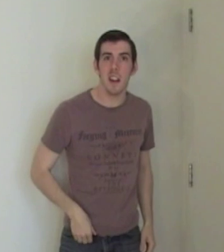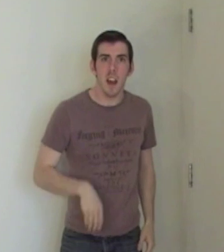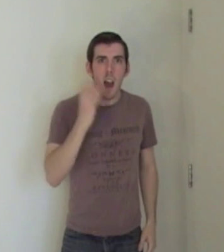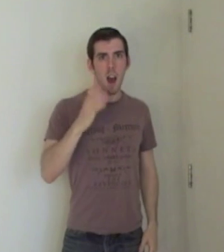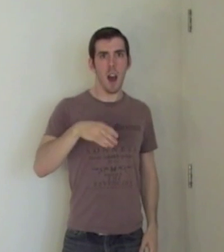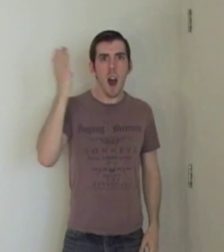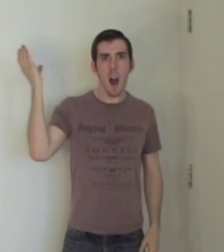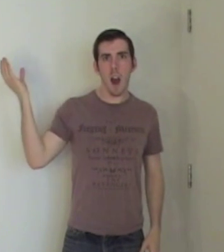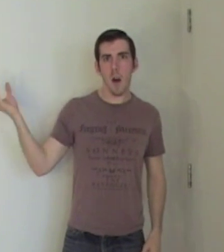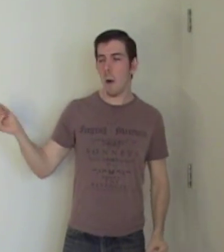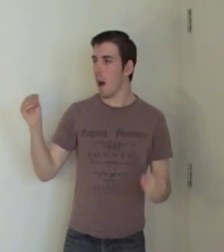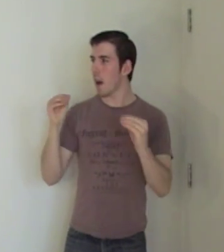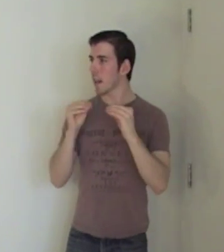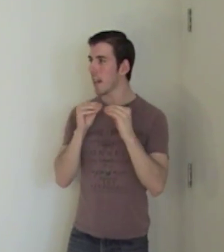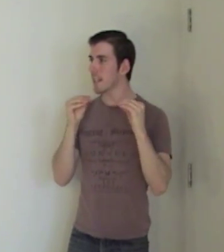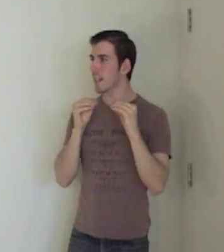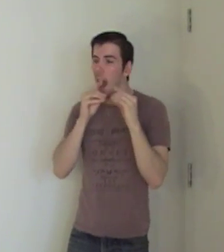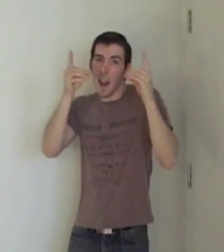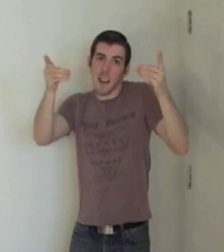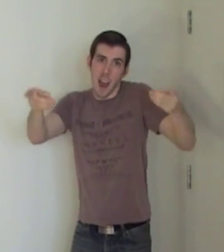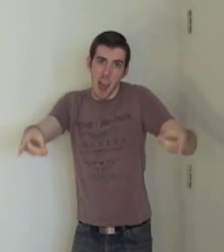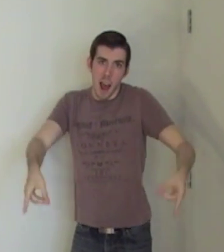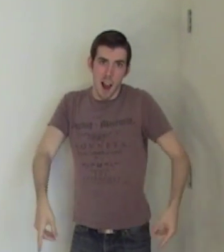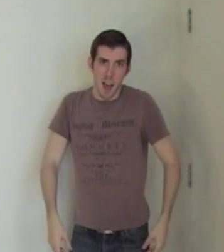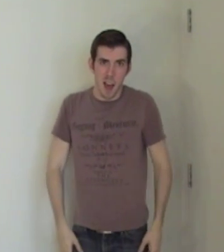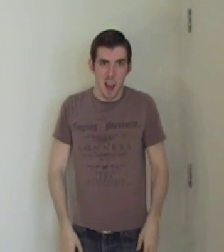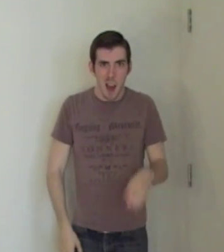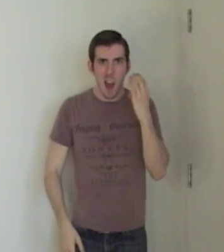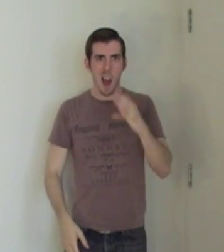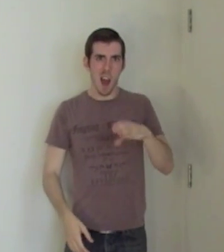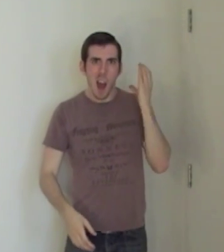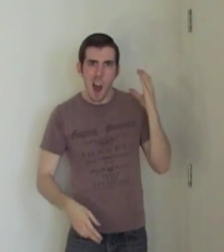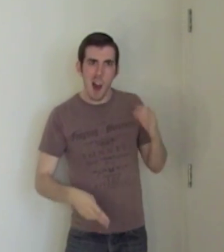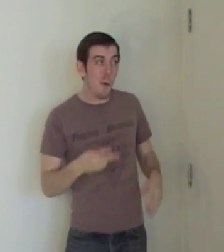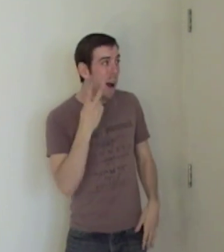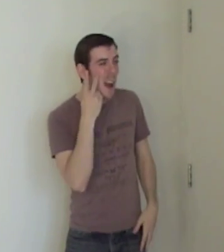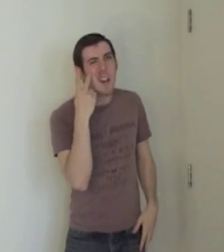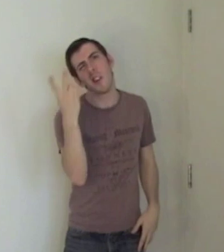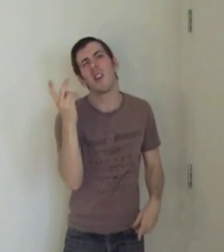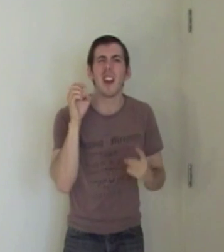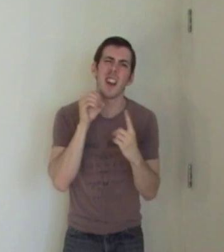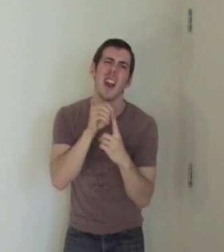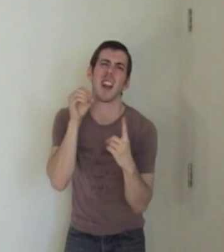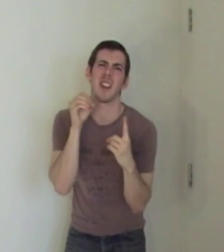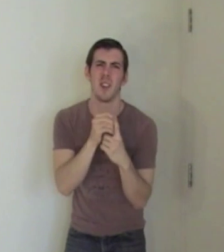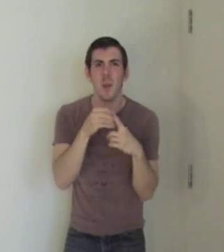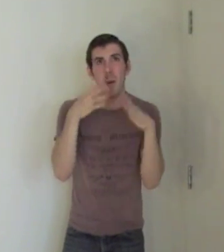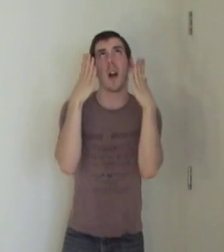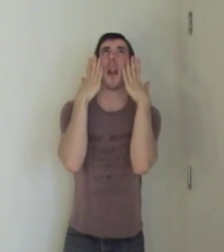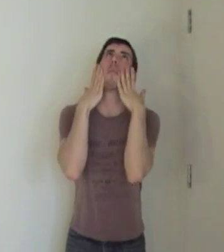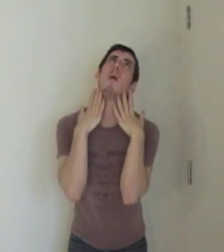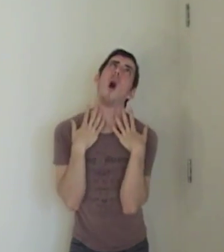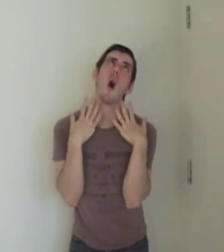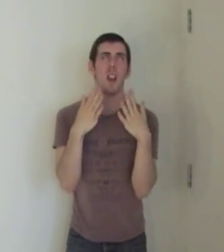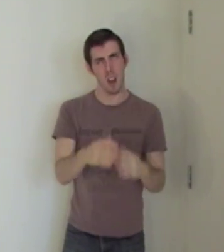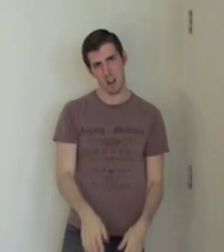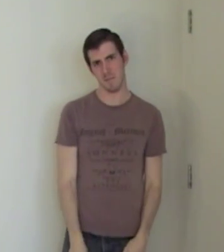Oh, kiss and tell Oh, you're looking like a tool, not a baller